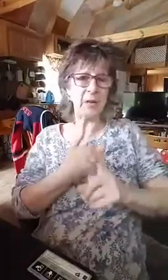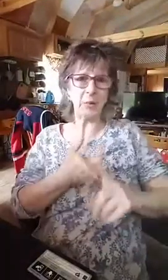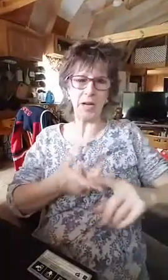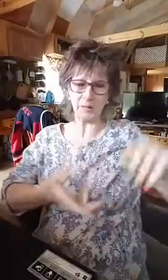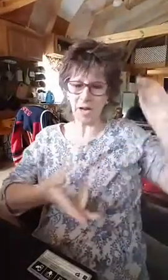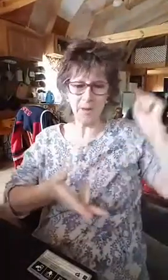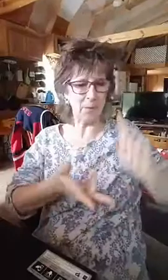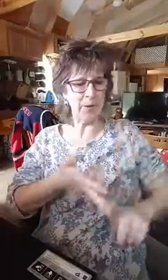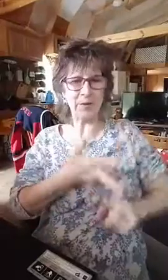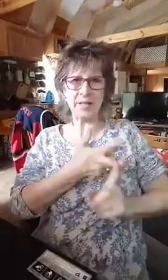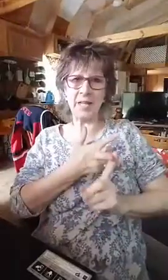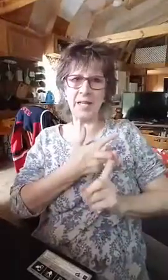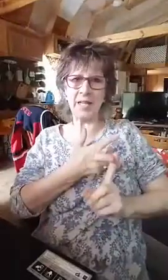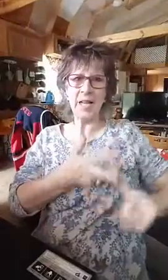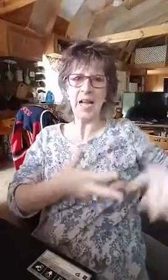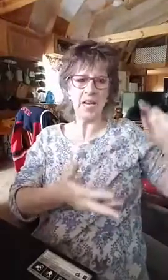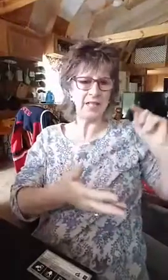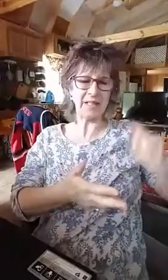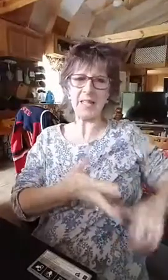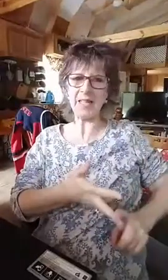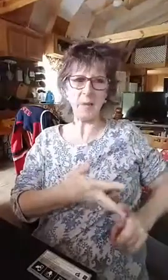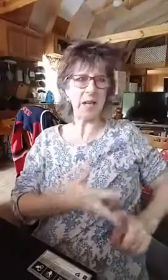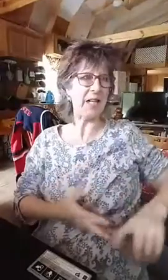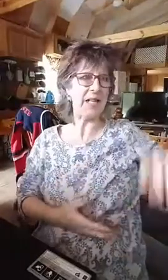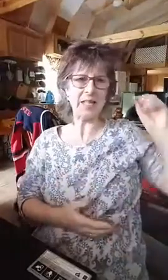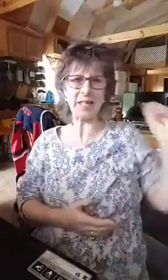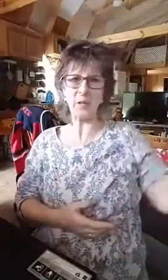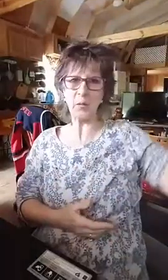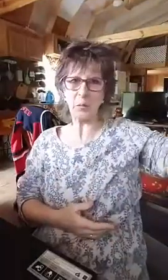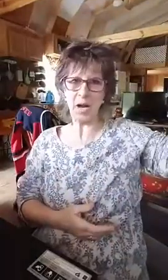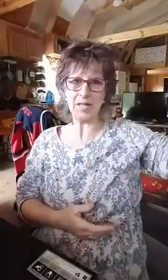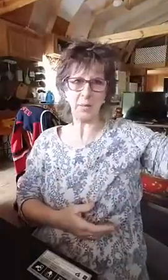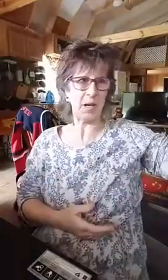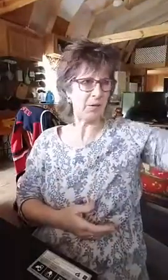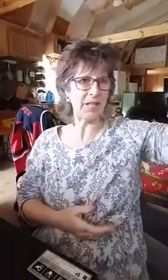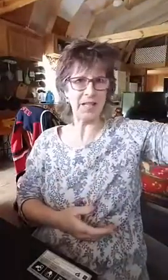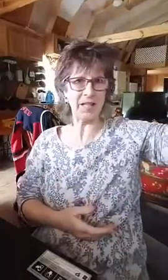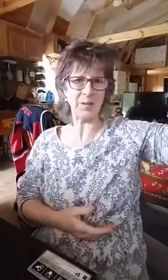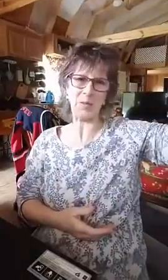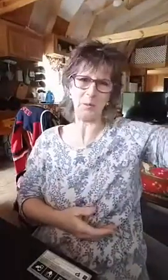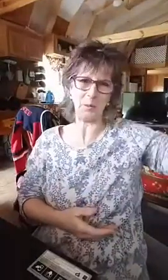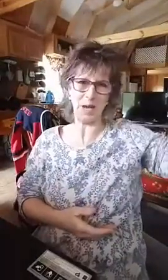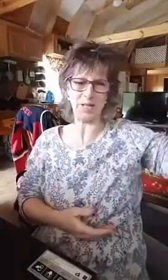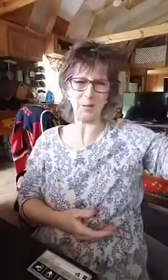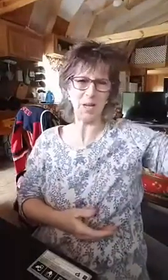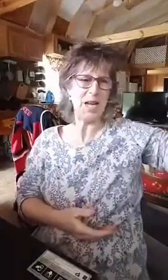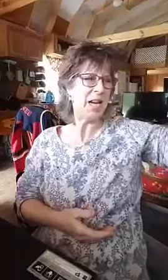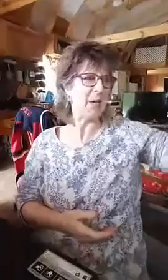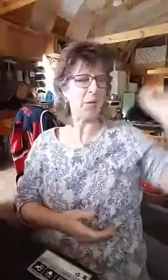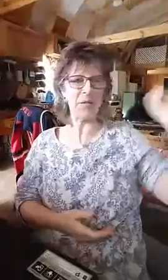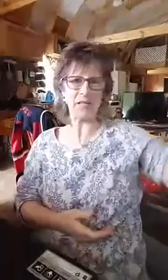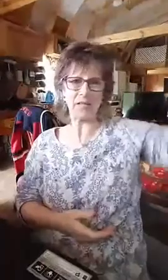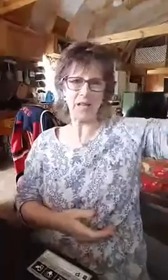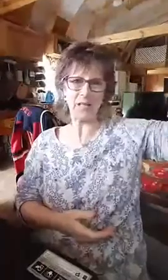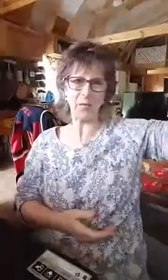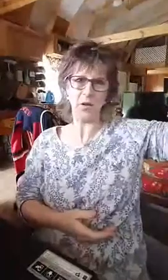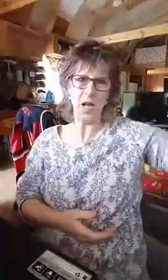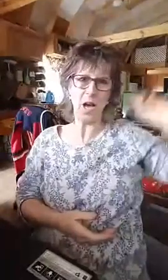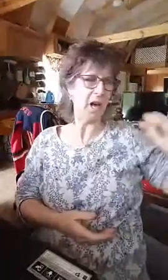will prosper. I birthed this kid and this kid is my kid and this kid will prosper. Everything he does, he will prosper. He will be successful. Uh,